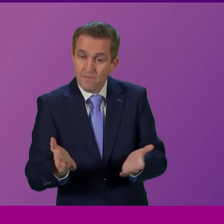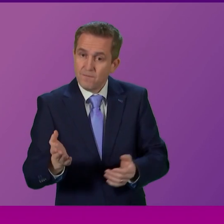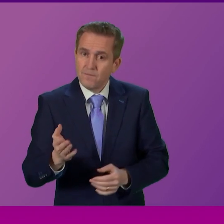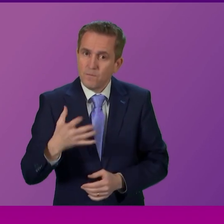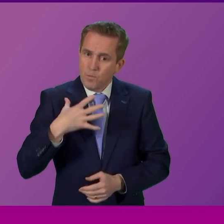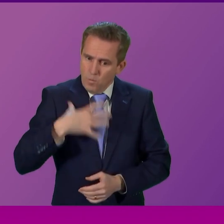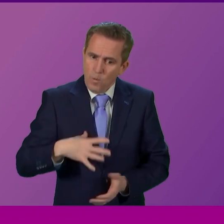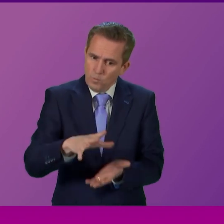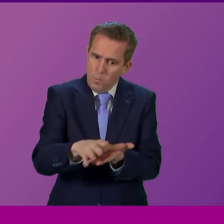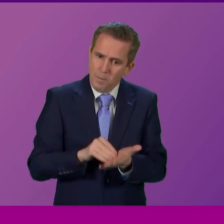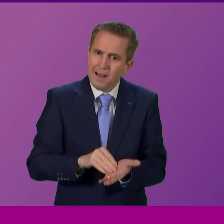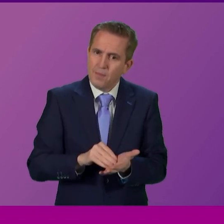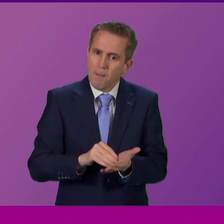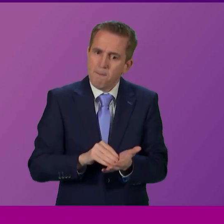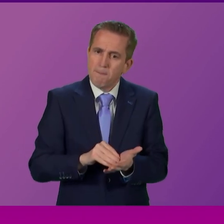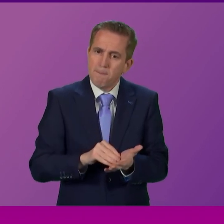adequately